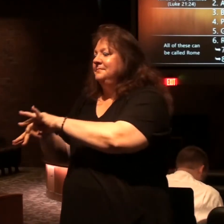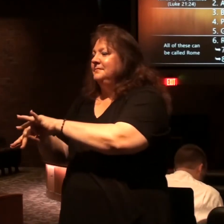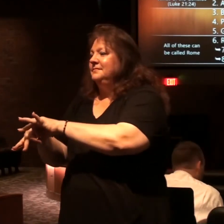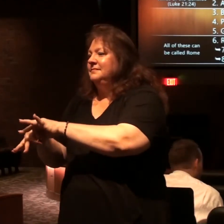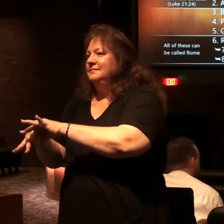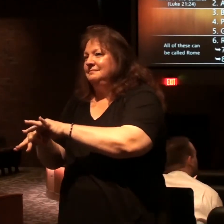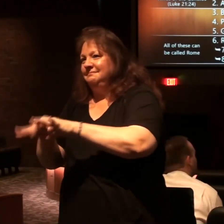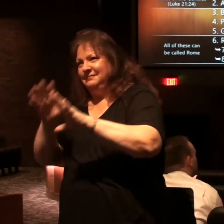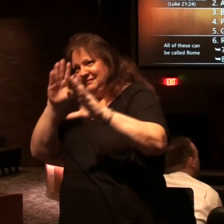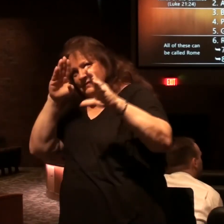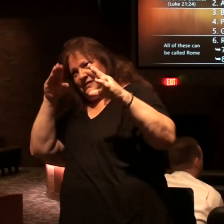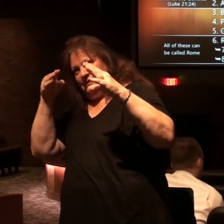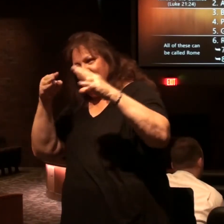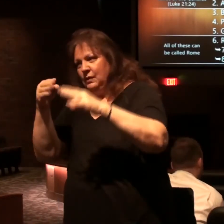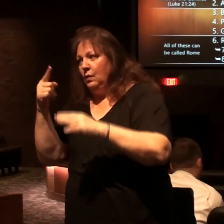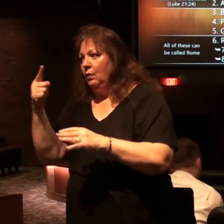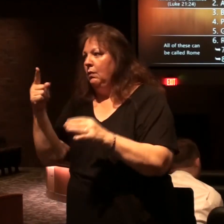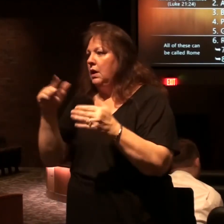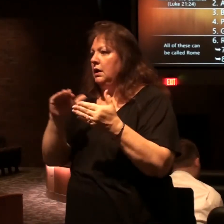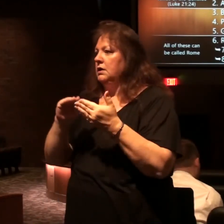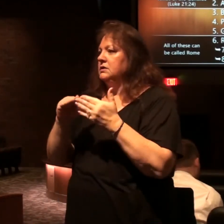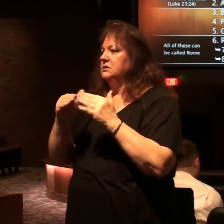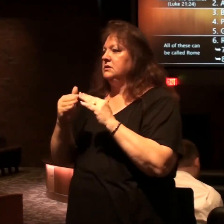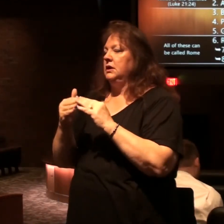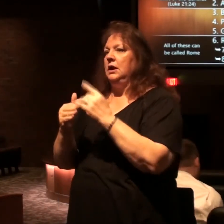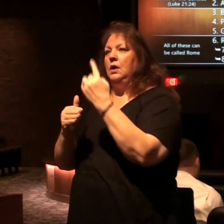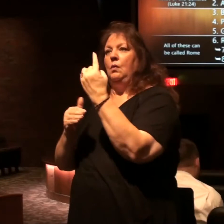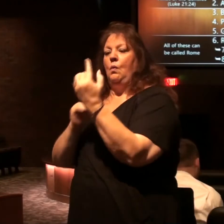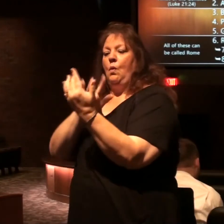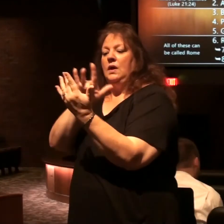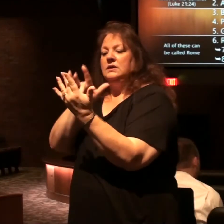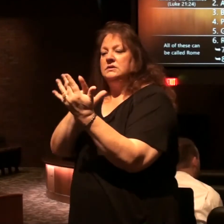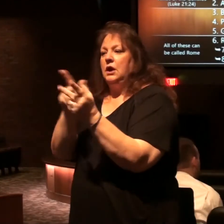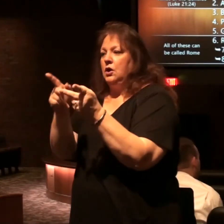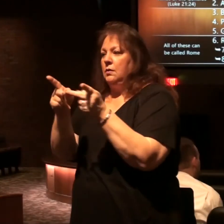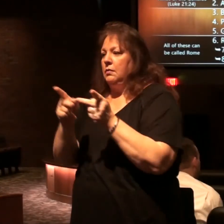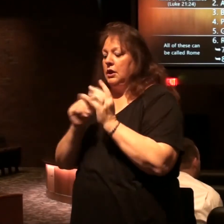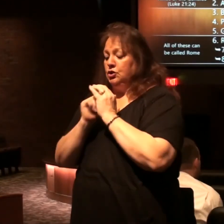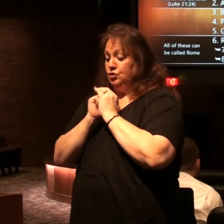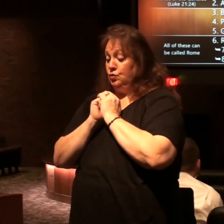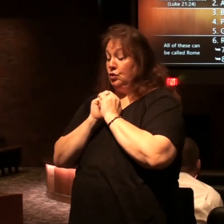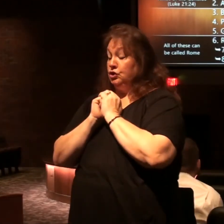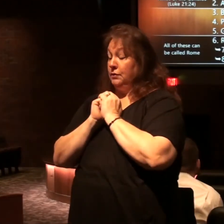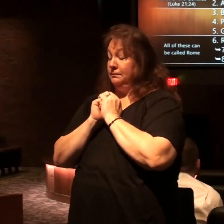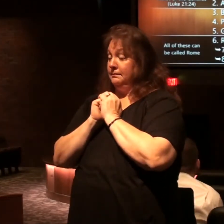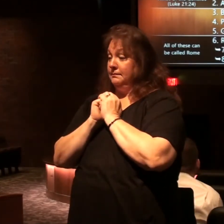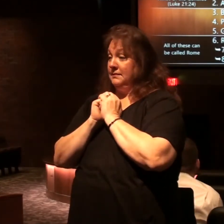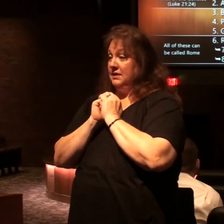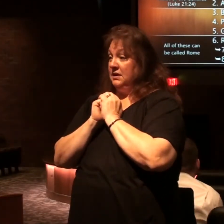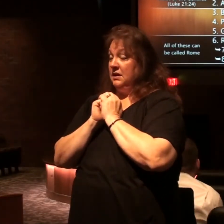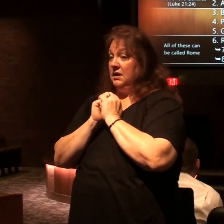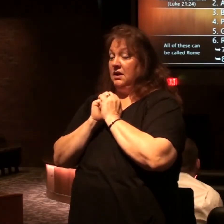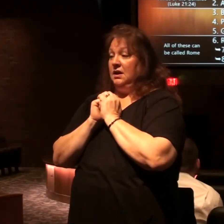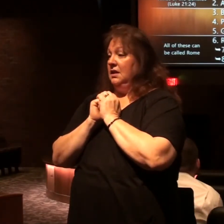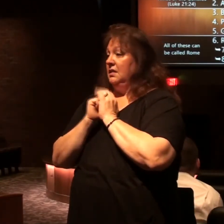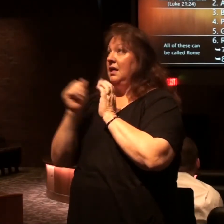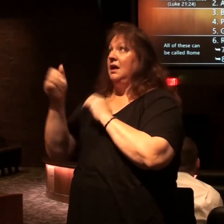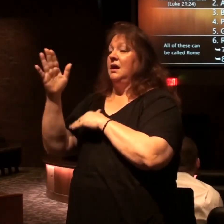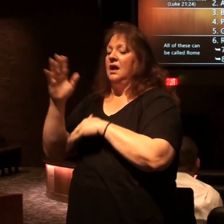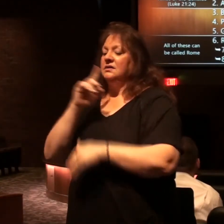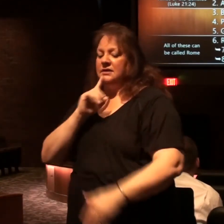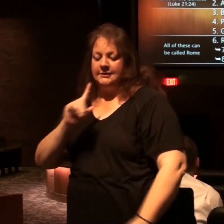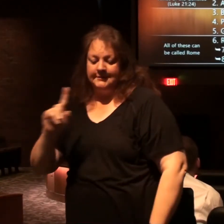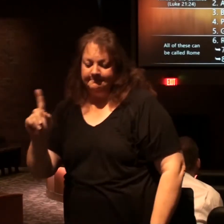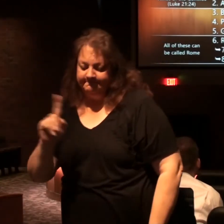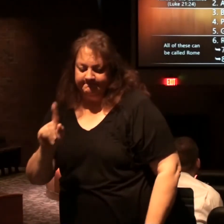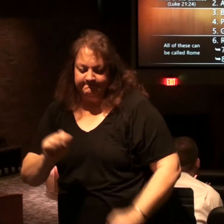focused in one city with one center of worship and as that was scattered by God